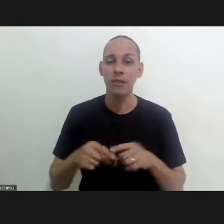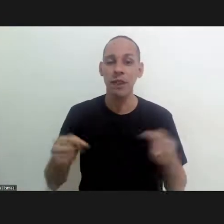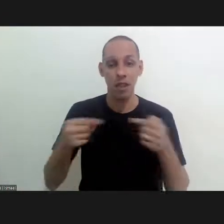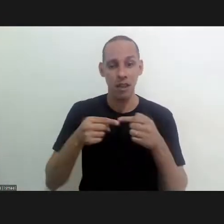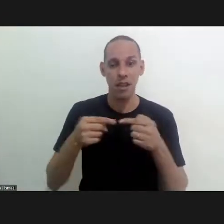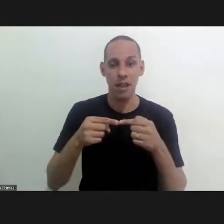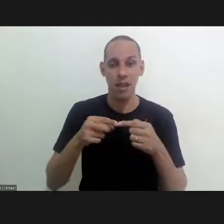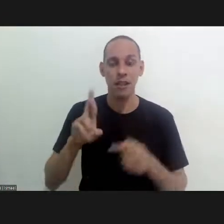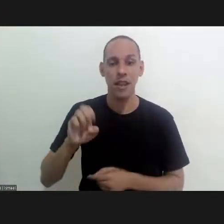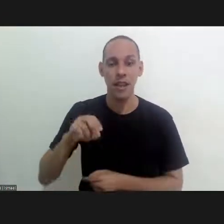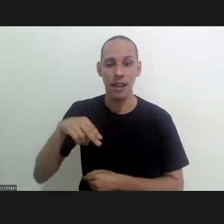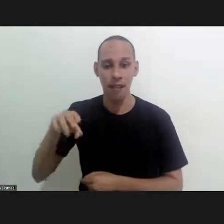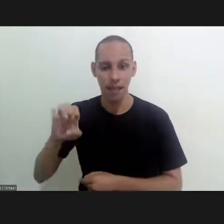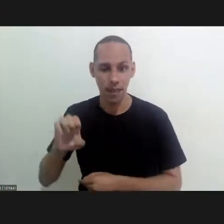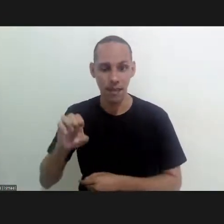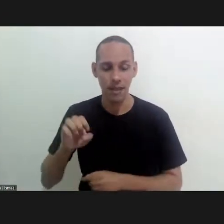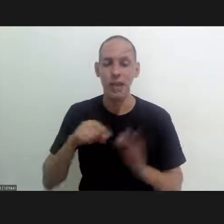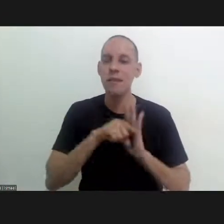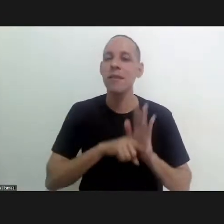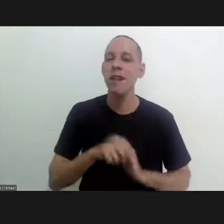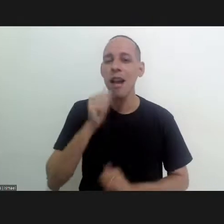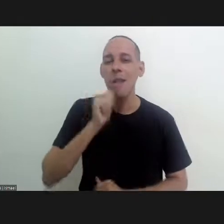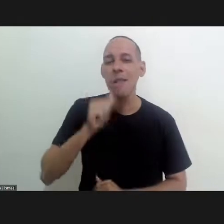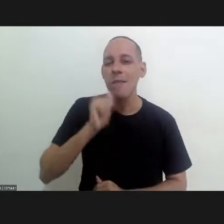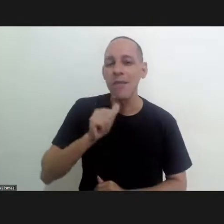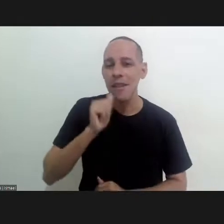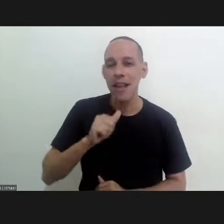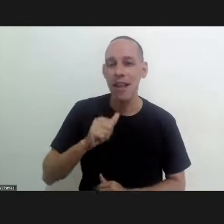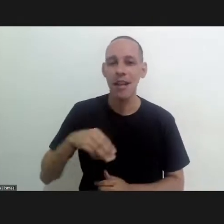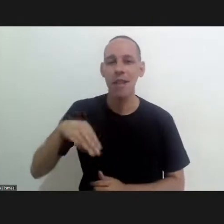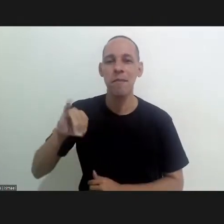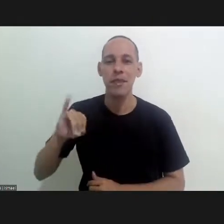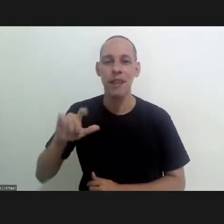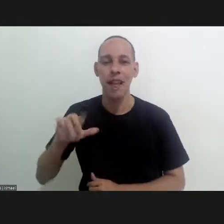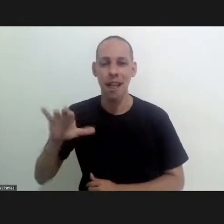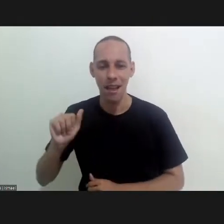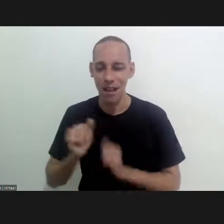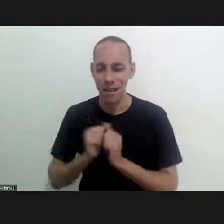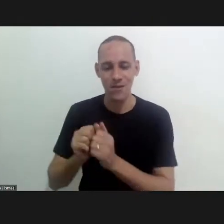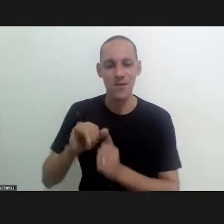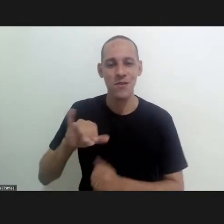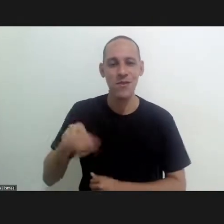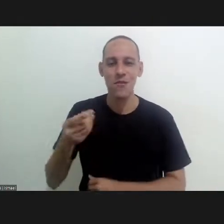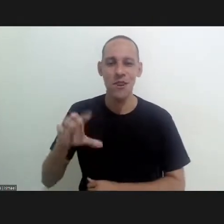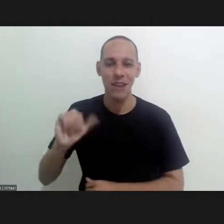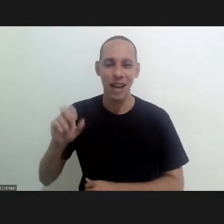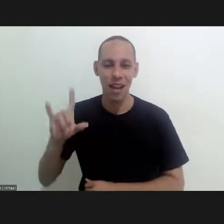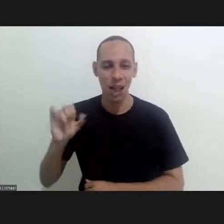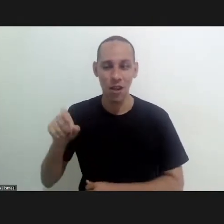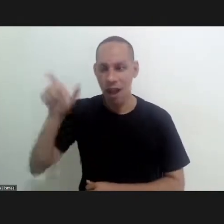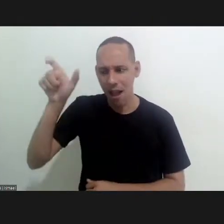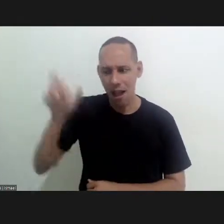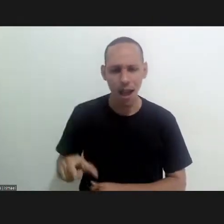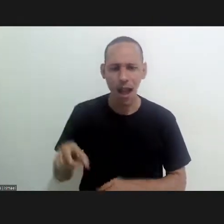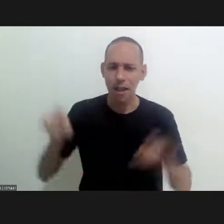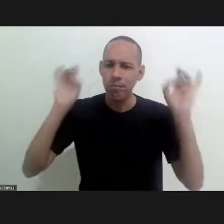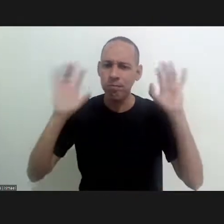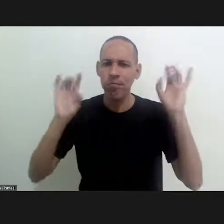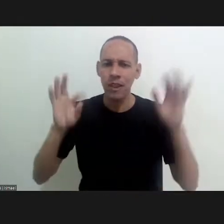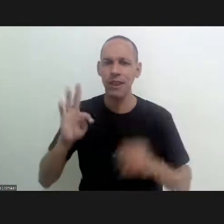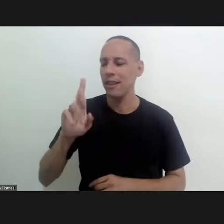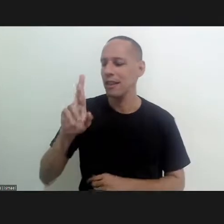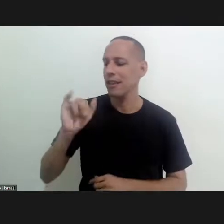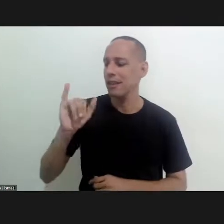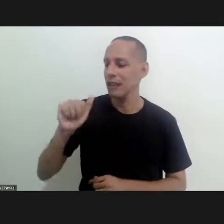Henera Show's staff, Michele D'Artalucci and a disciple of Jean Carlos as a specialist in